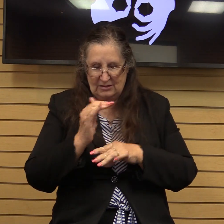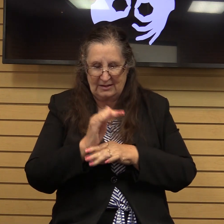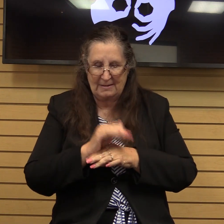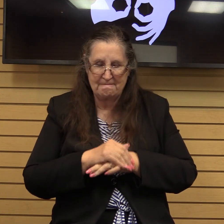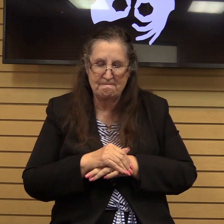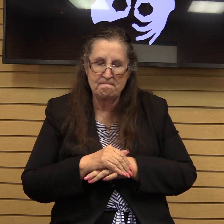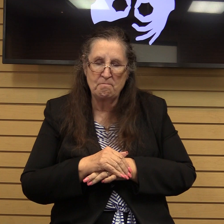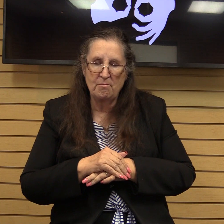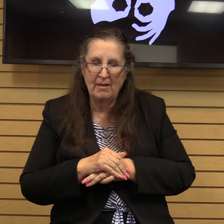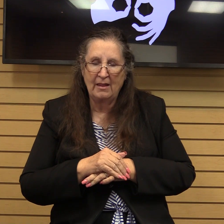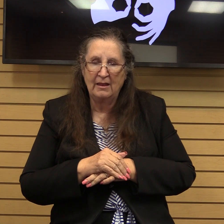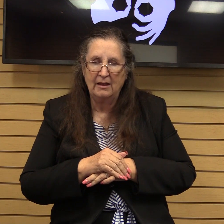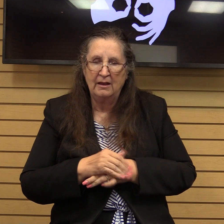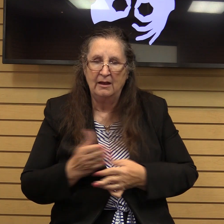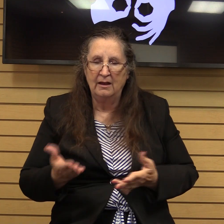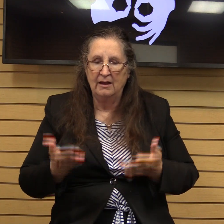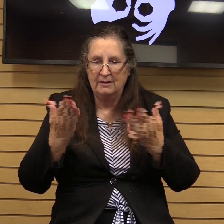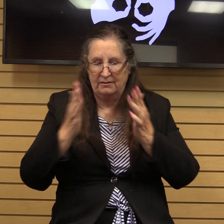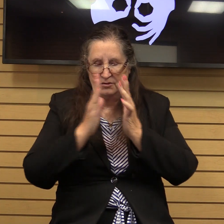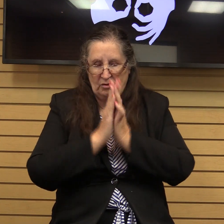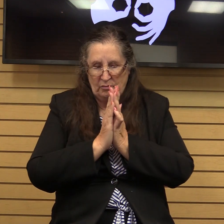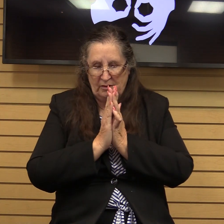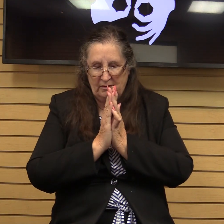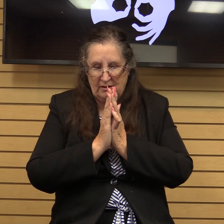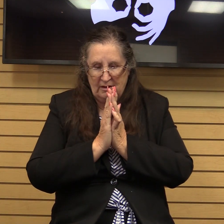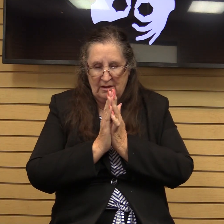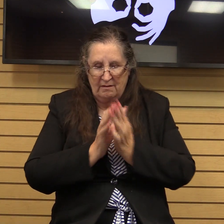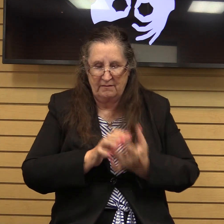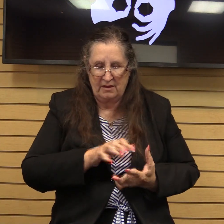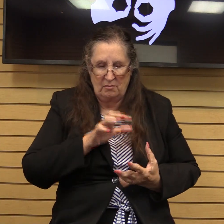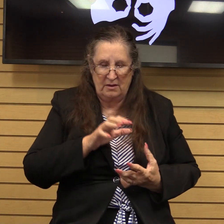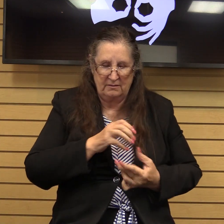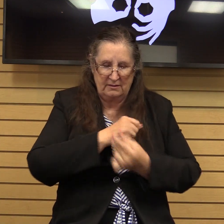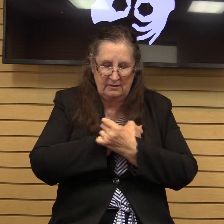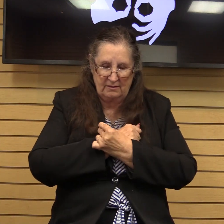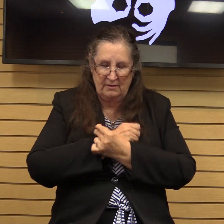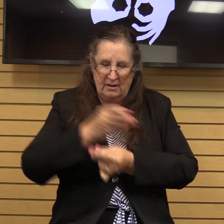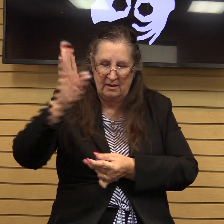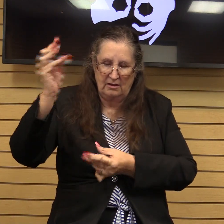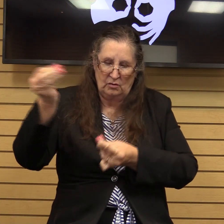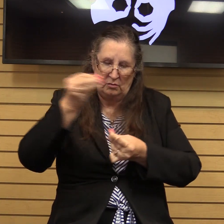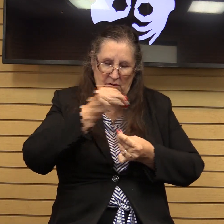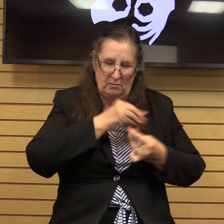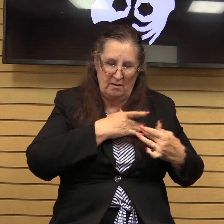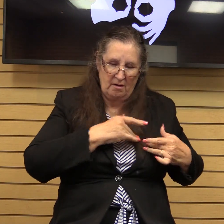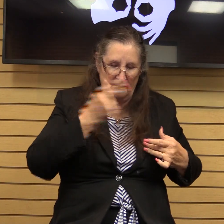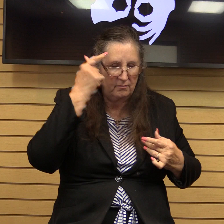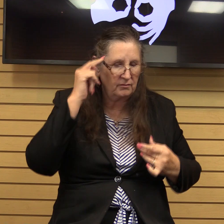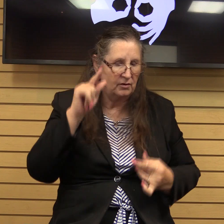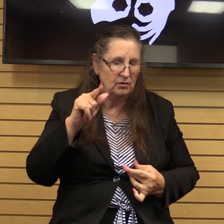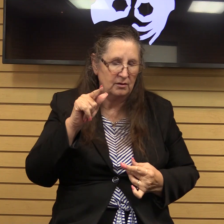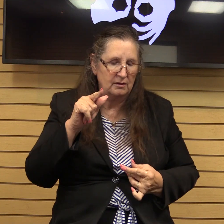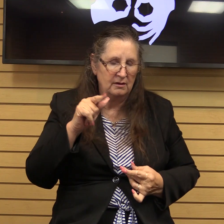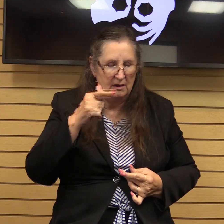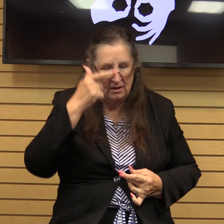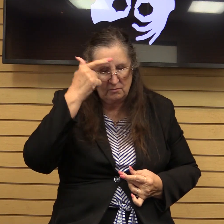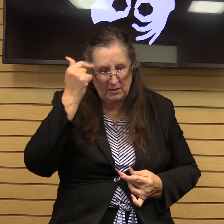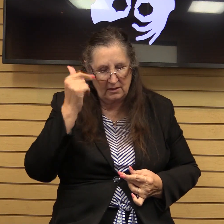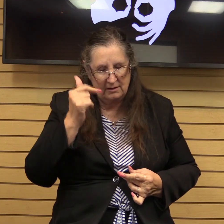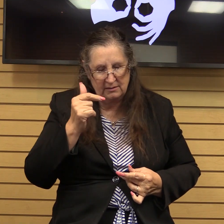I lift you up in prayer out of the abundance of love that God has put in my heart for you because of the belief I have